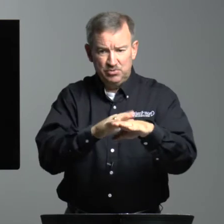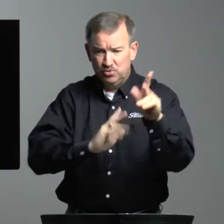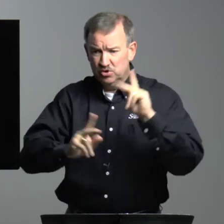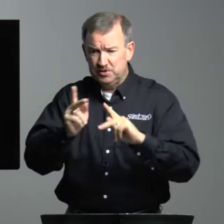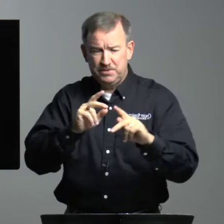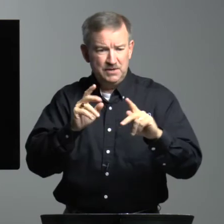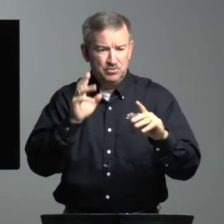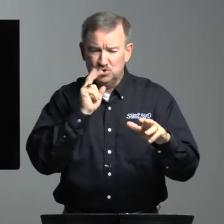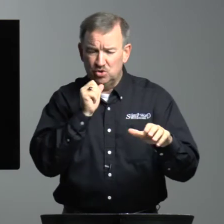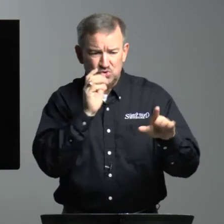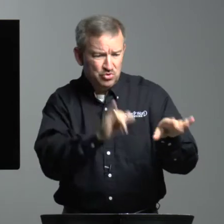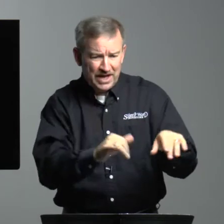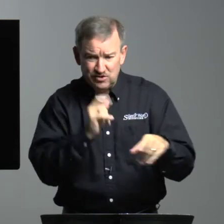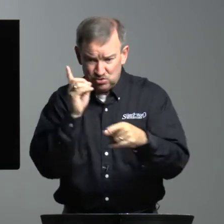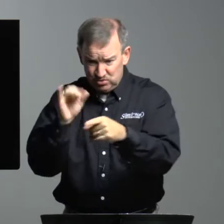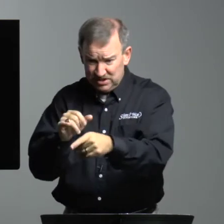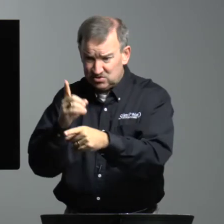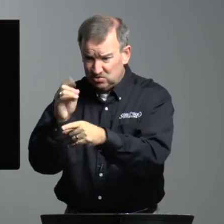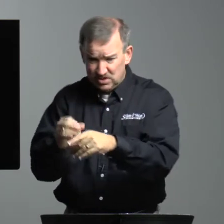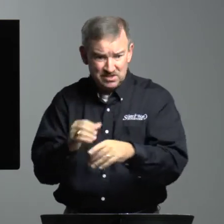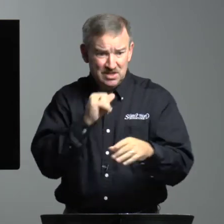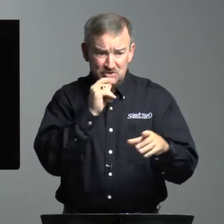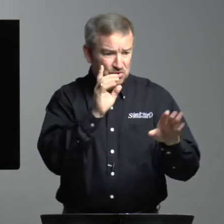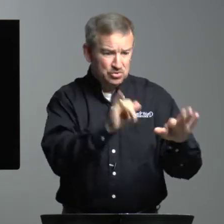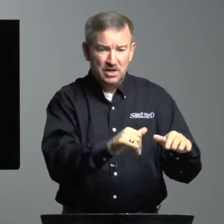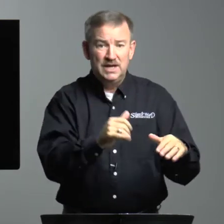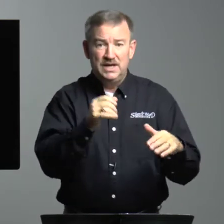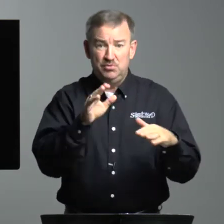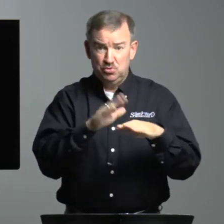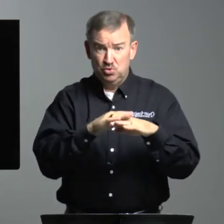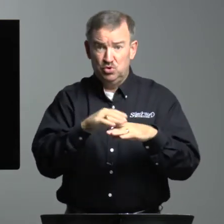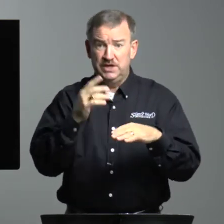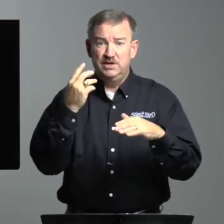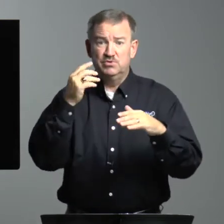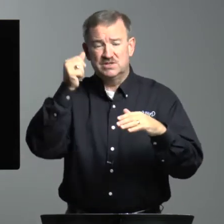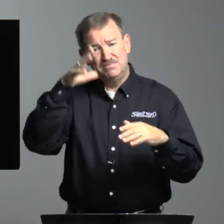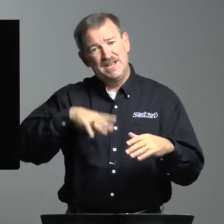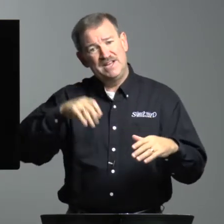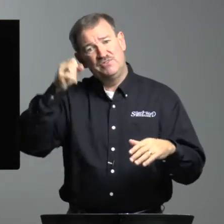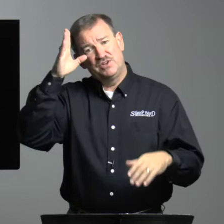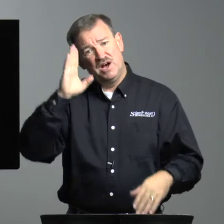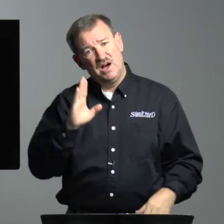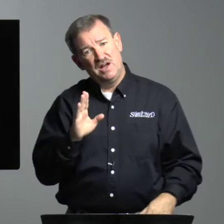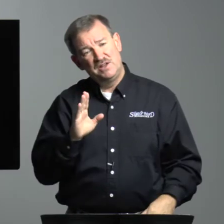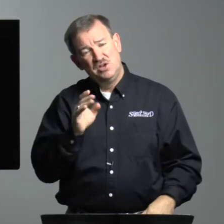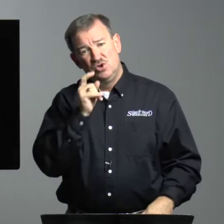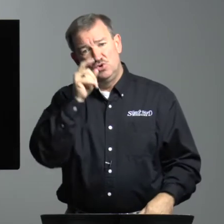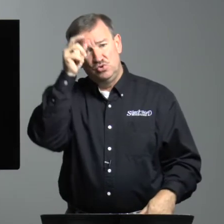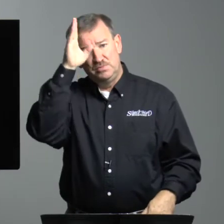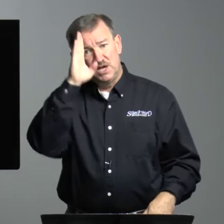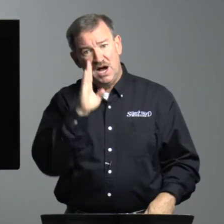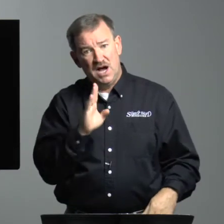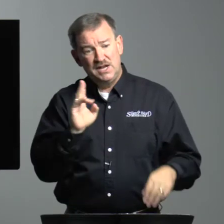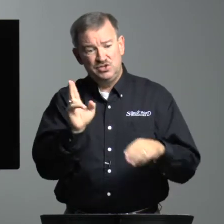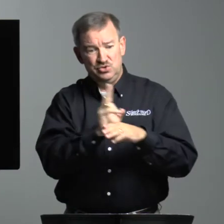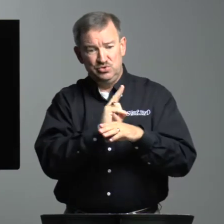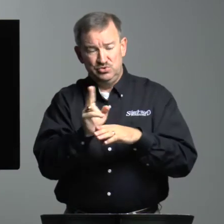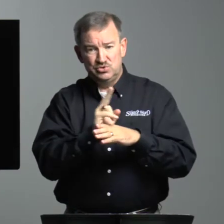would warn the people, don't do that. Do this. Do this. Don't do. He would warn. was a man of God whom God used